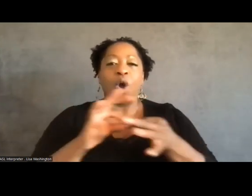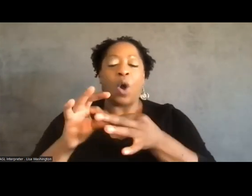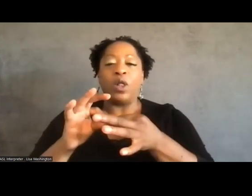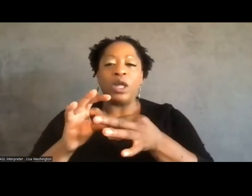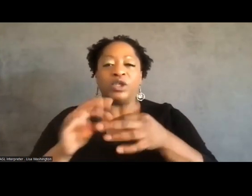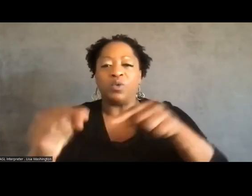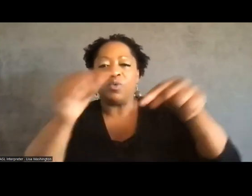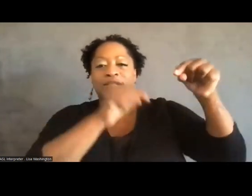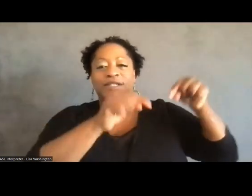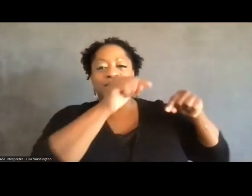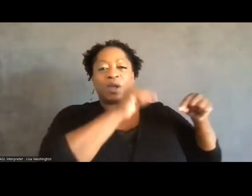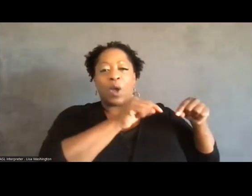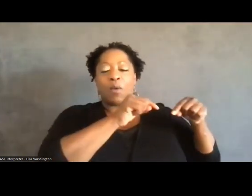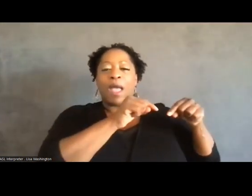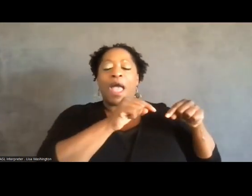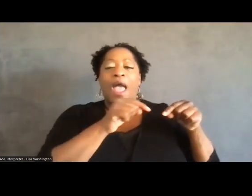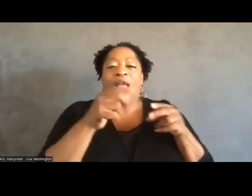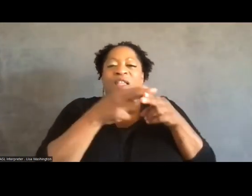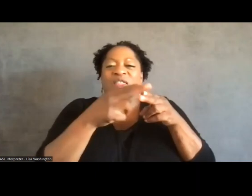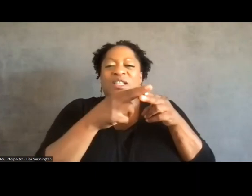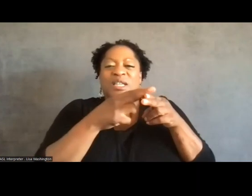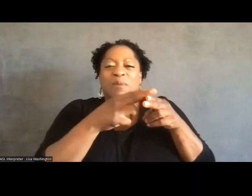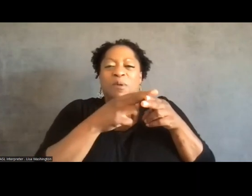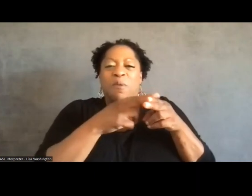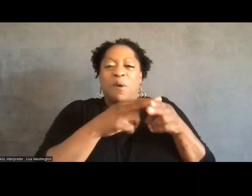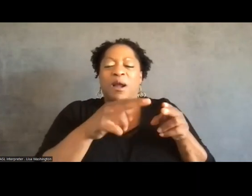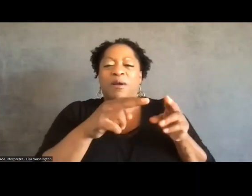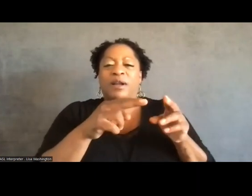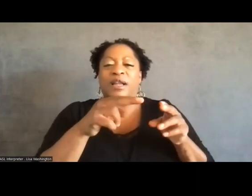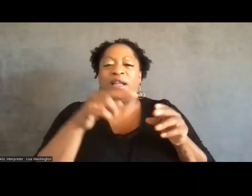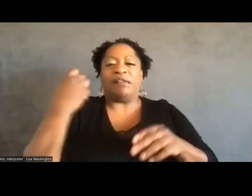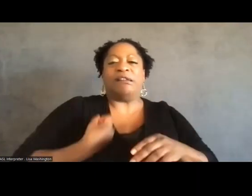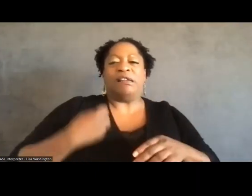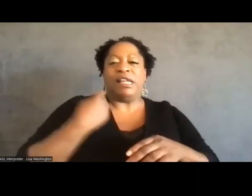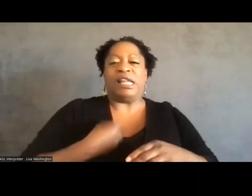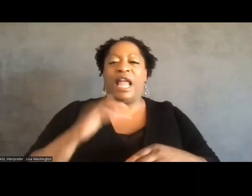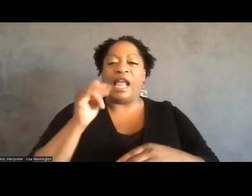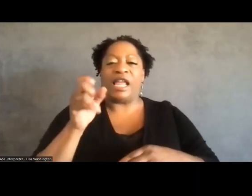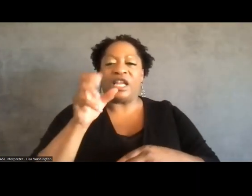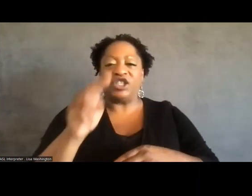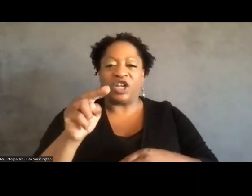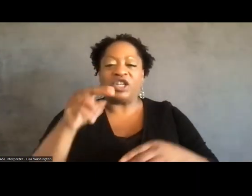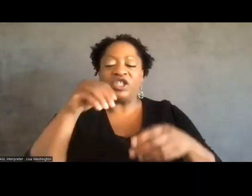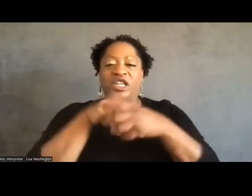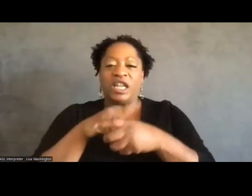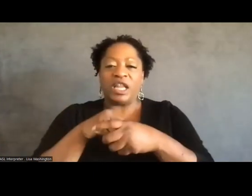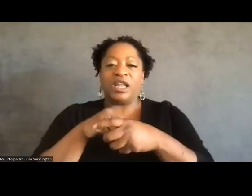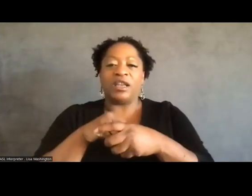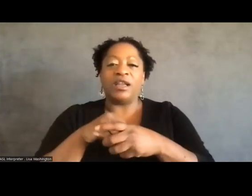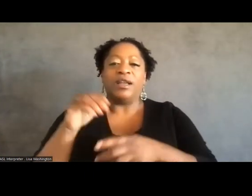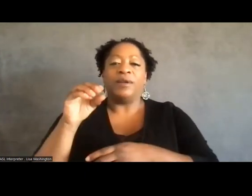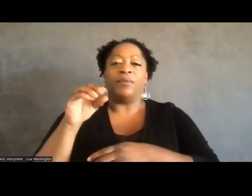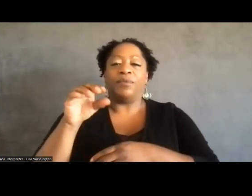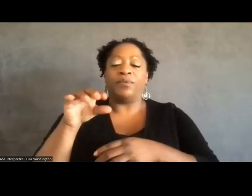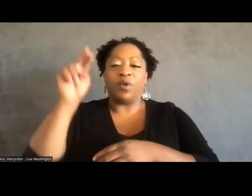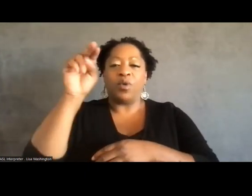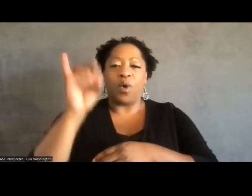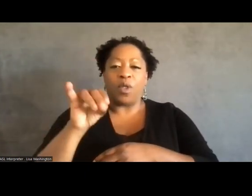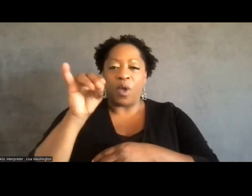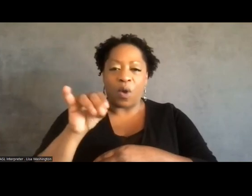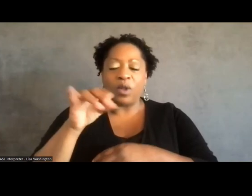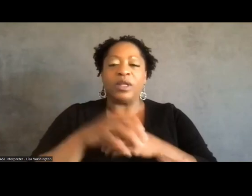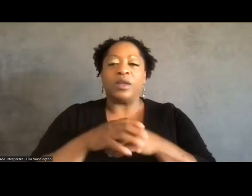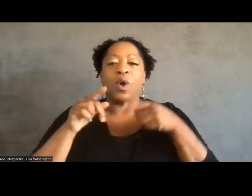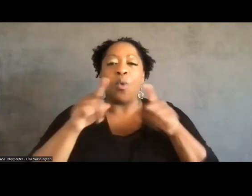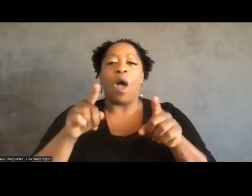injunction in North Oakland. But as the city expanded its injunction ambitions, the coalition also